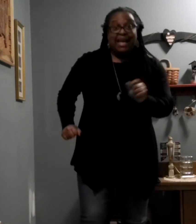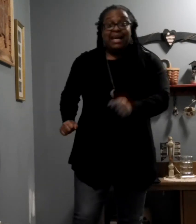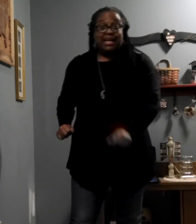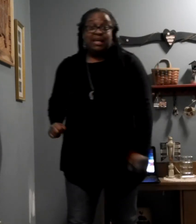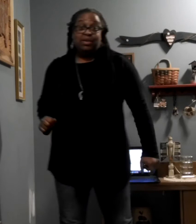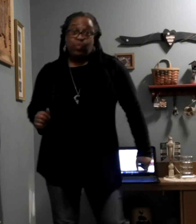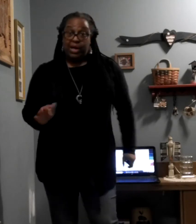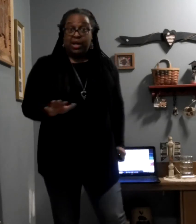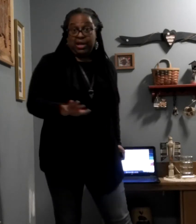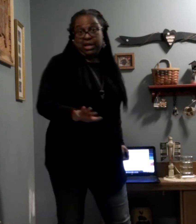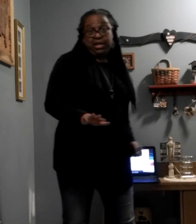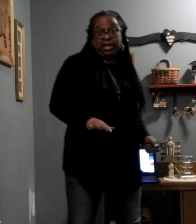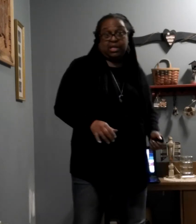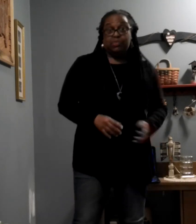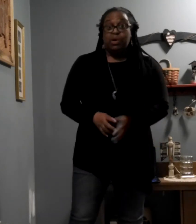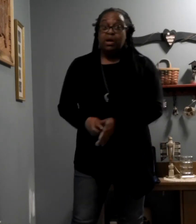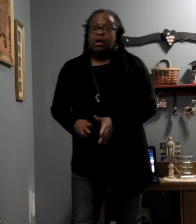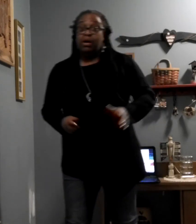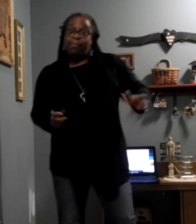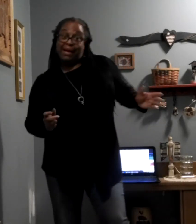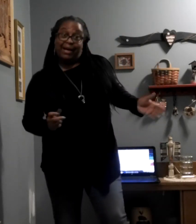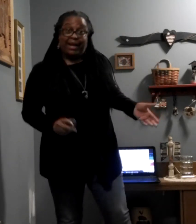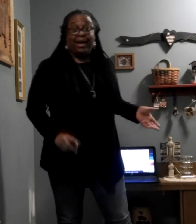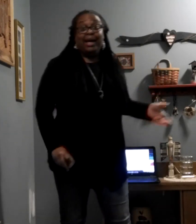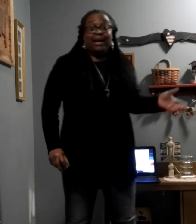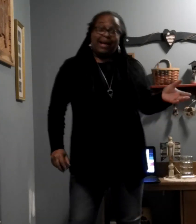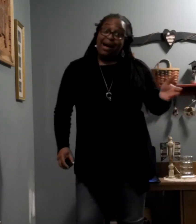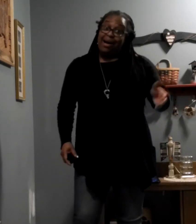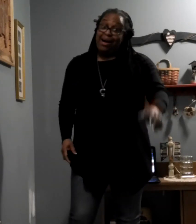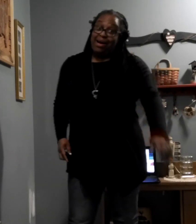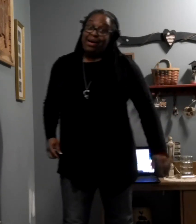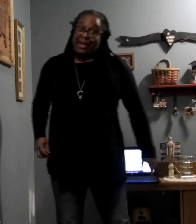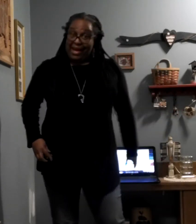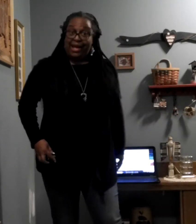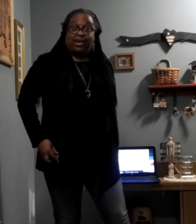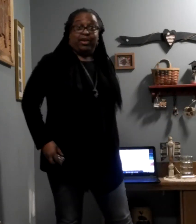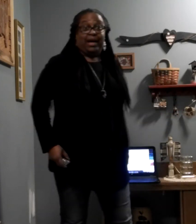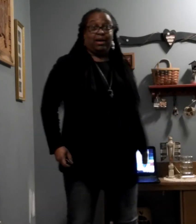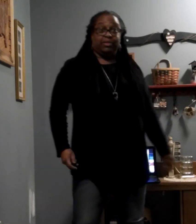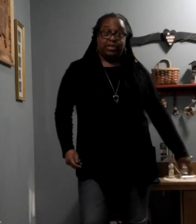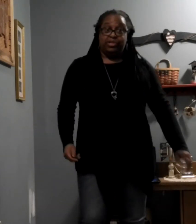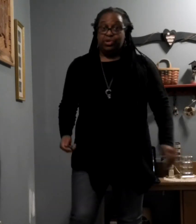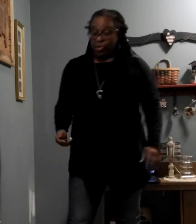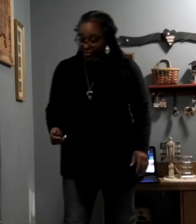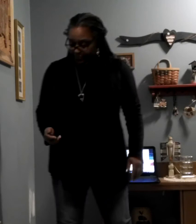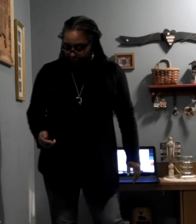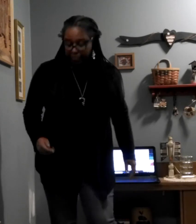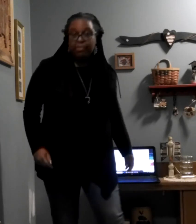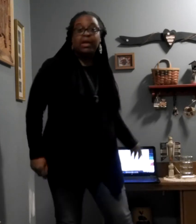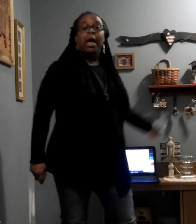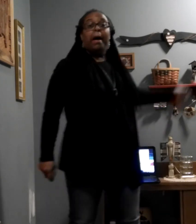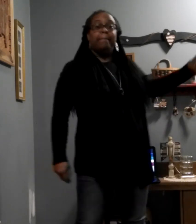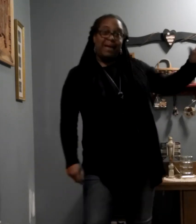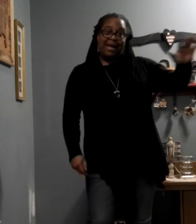in where it is warm. But I gotta head on out the door. Man,